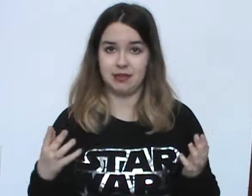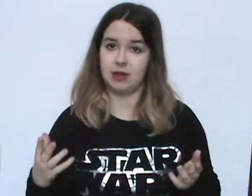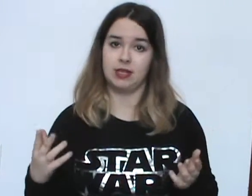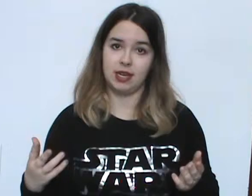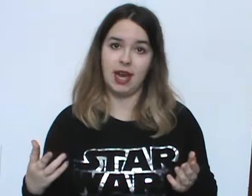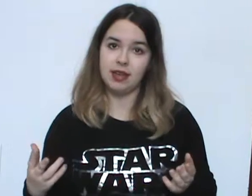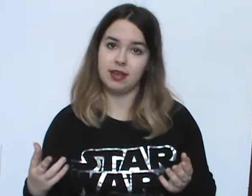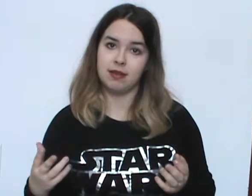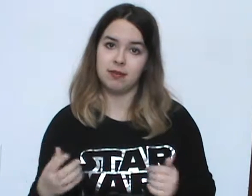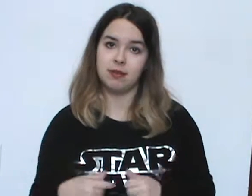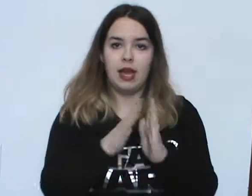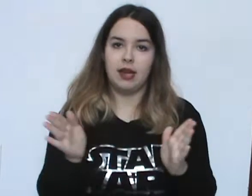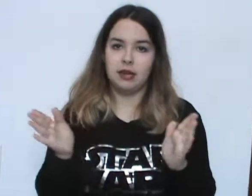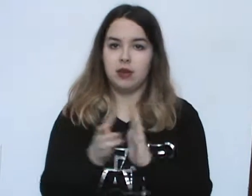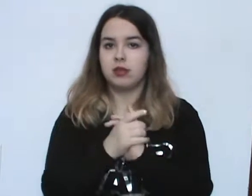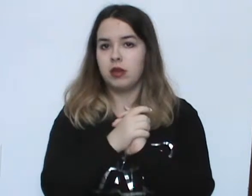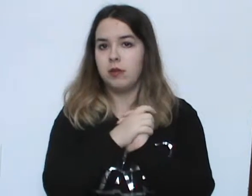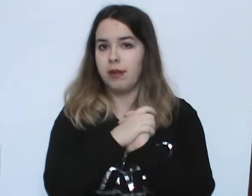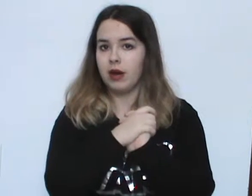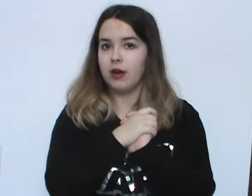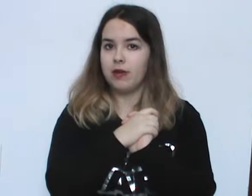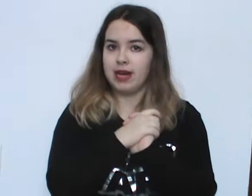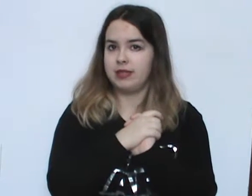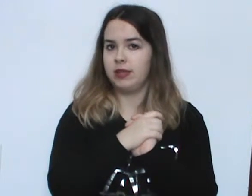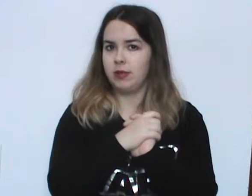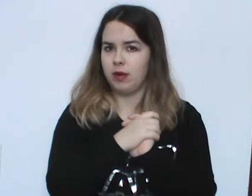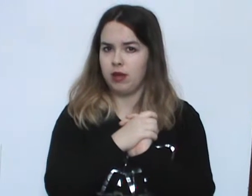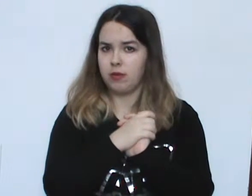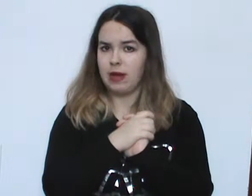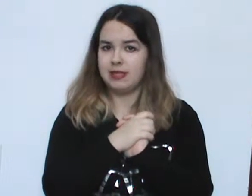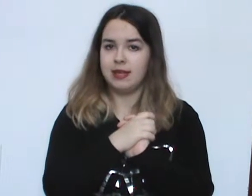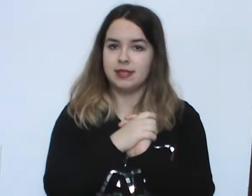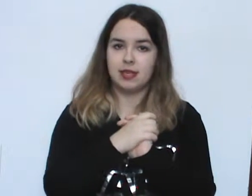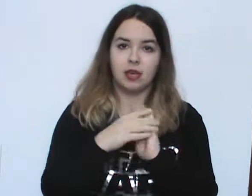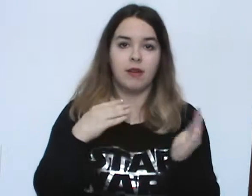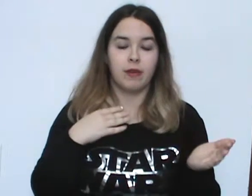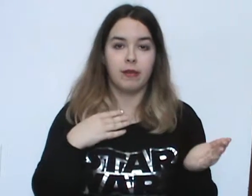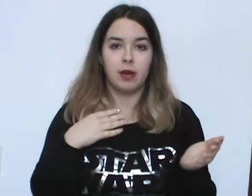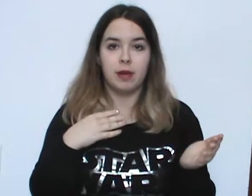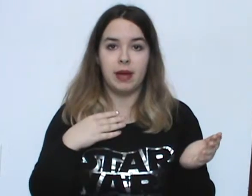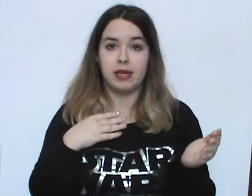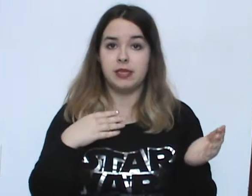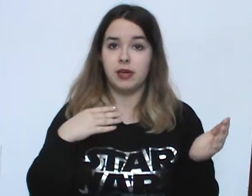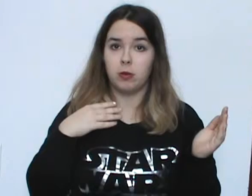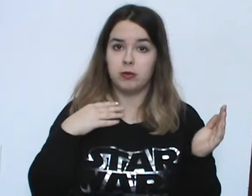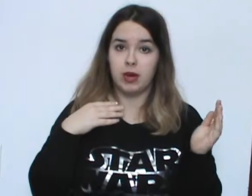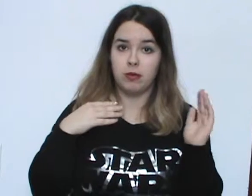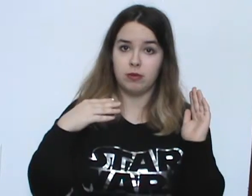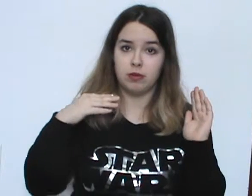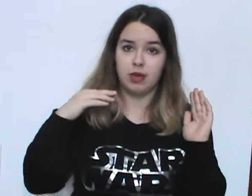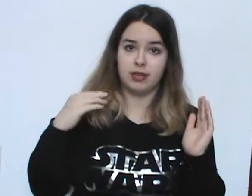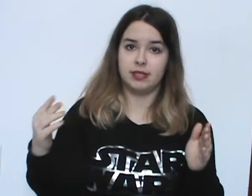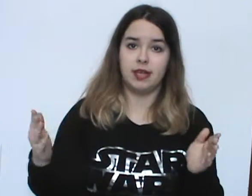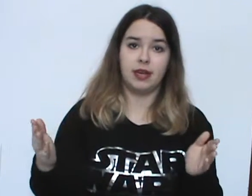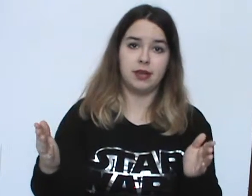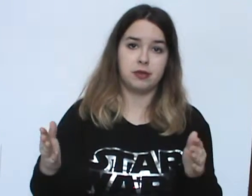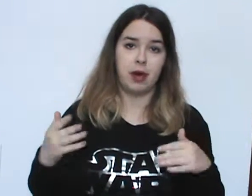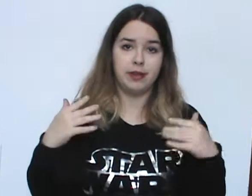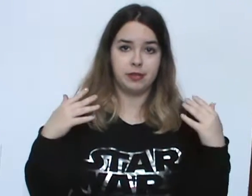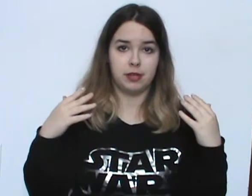heart attack. And also Mario asks the other residents to cover for him as he goes out in the city to try and search